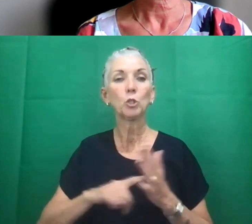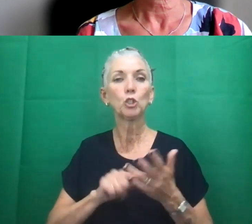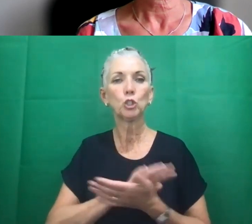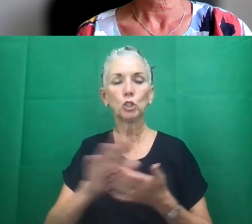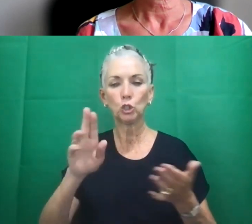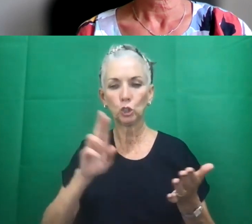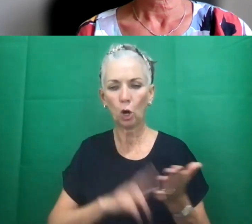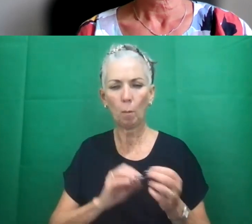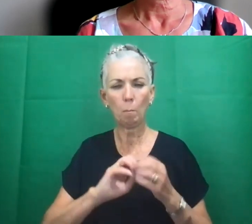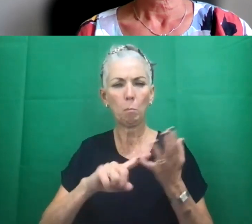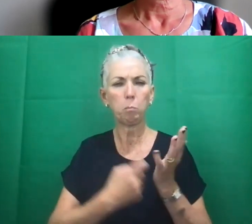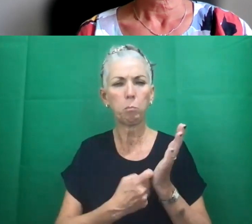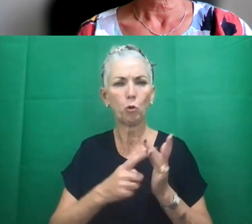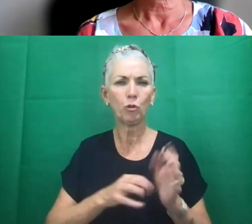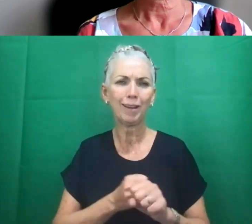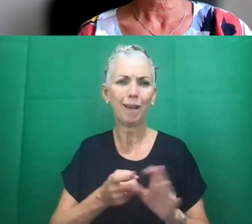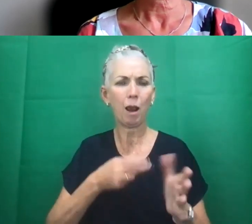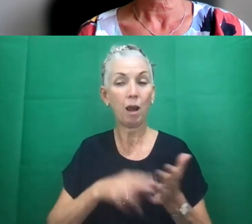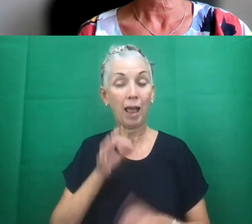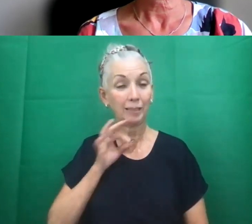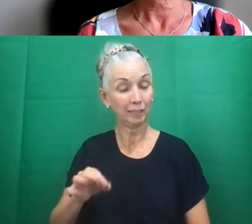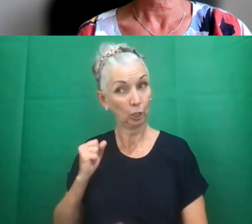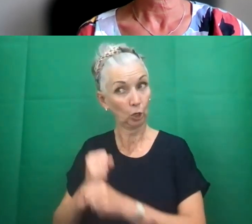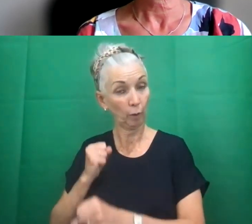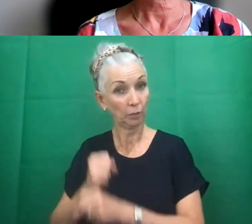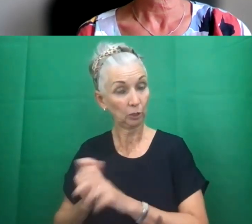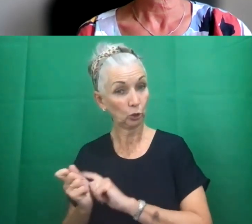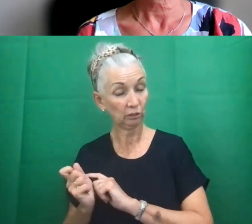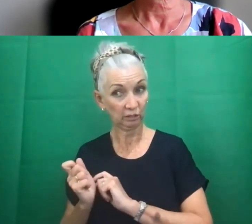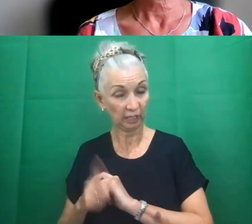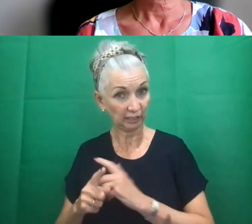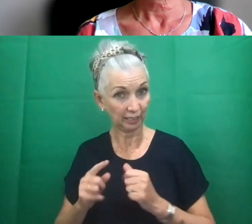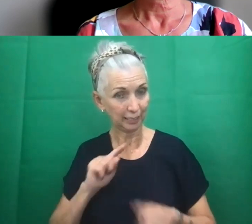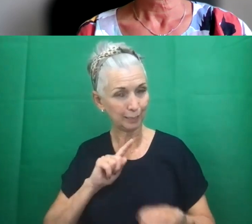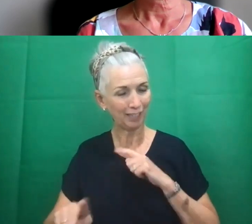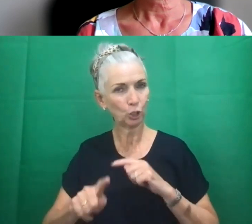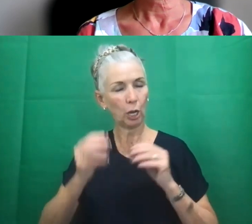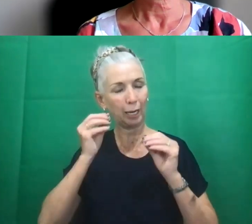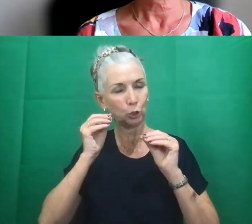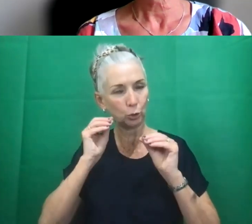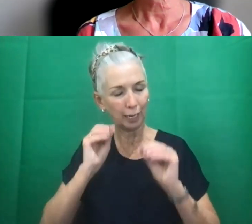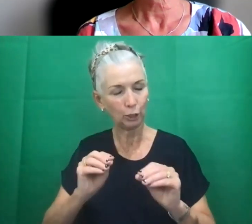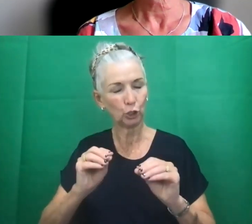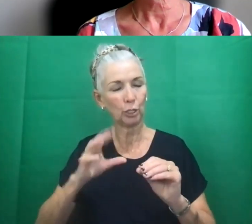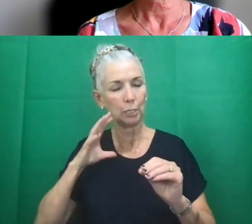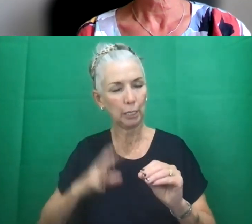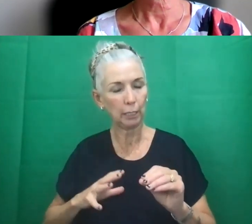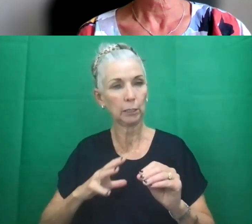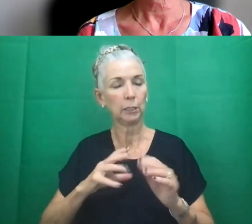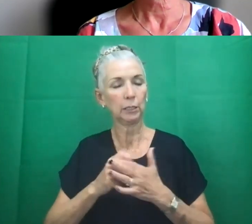who asks, does the government send so special educational needs disability, I believe? I'm probably a